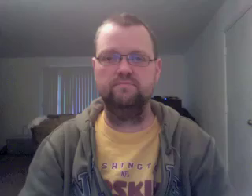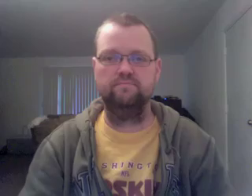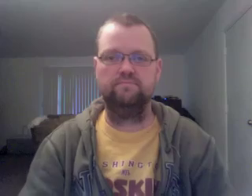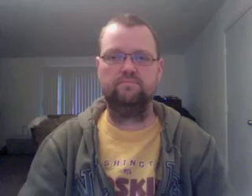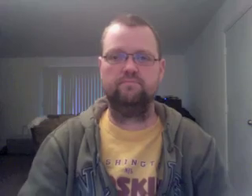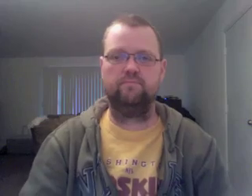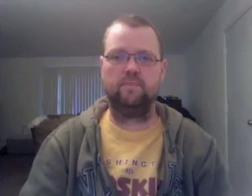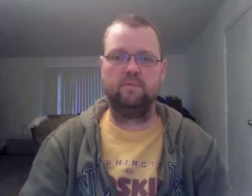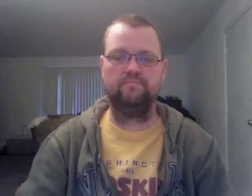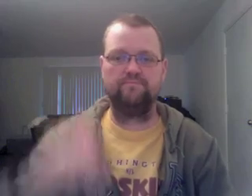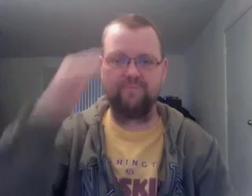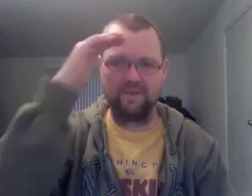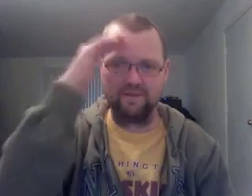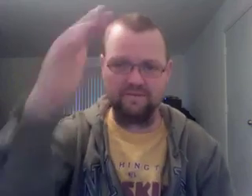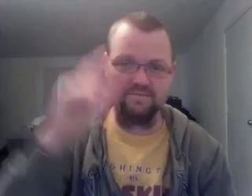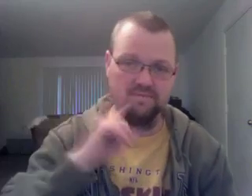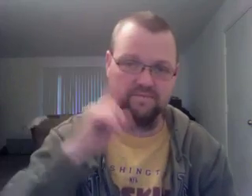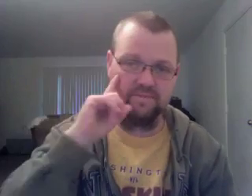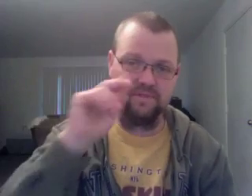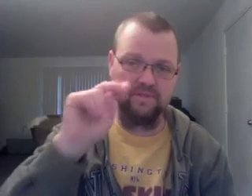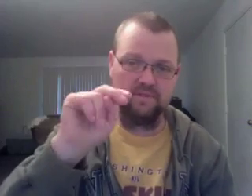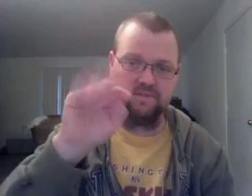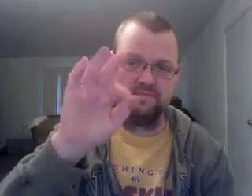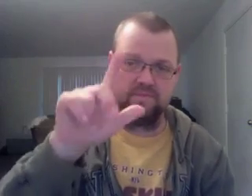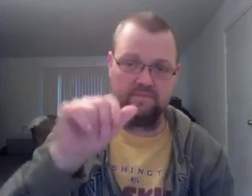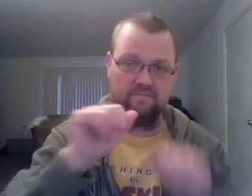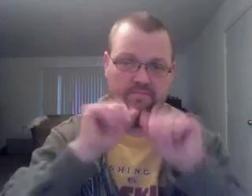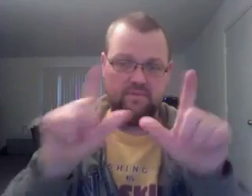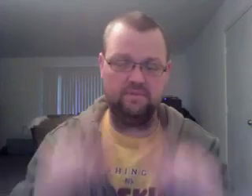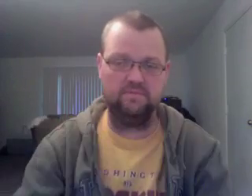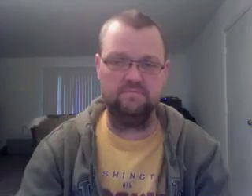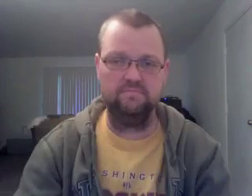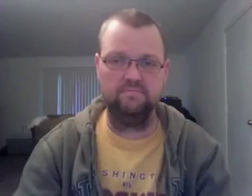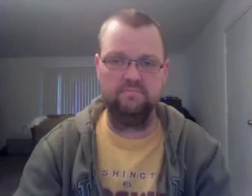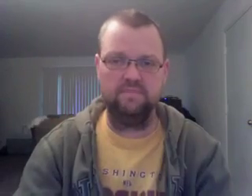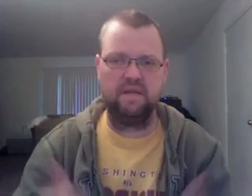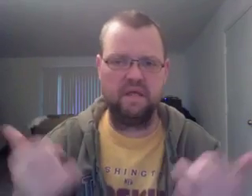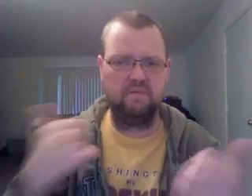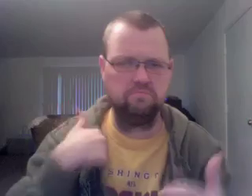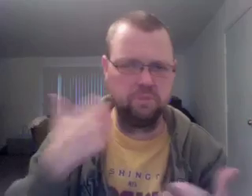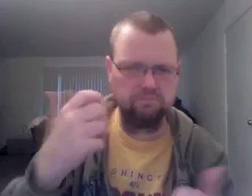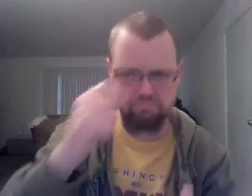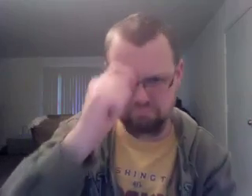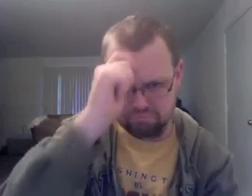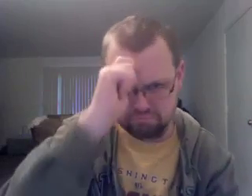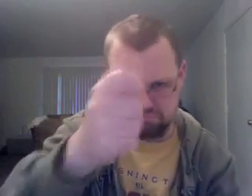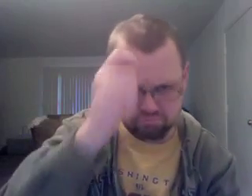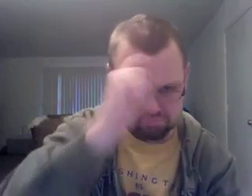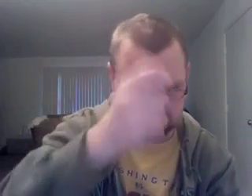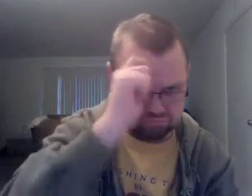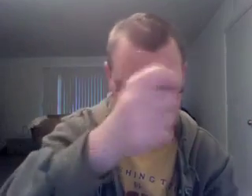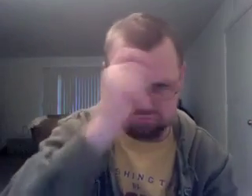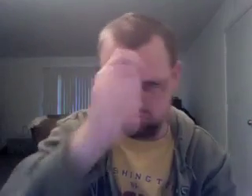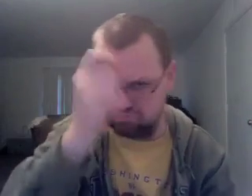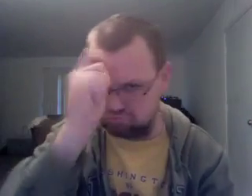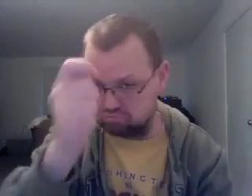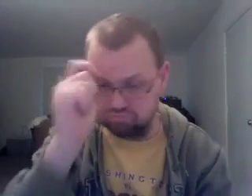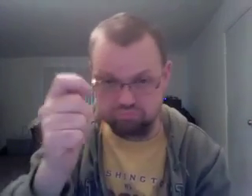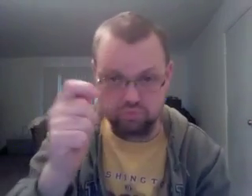Real nice and loose, having a good time on the radio with his team. Now he's saying how tough it is to see. We touched on the glare, but the